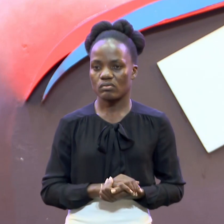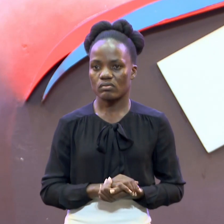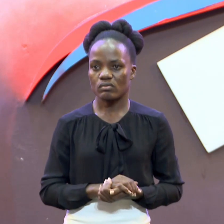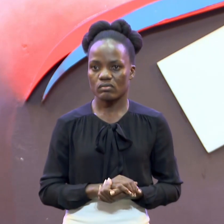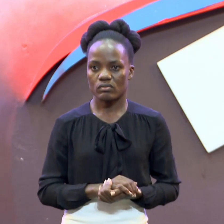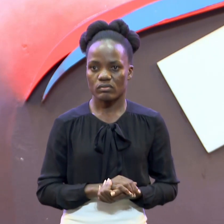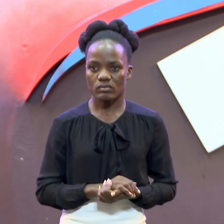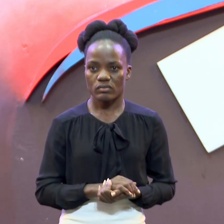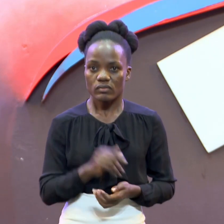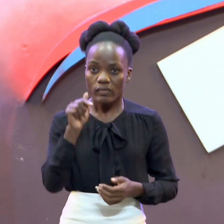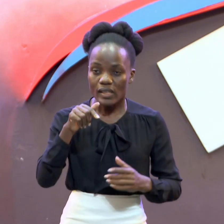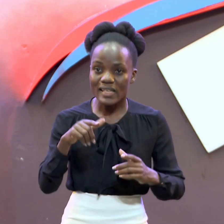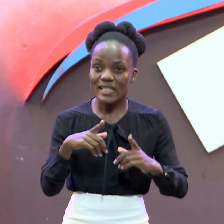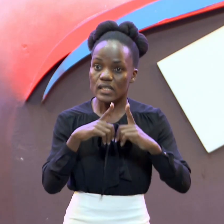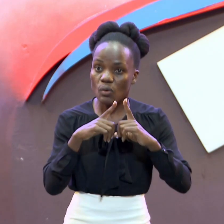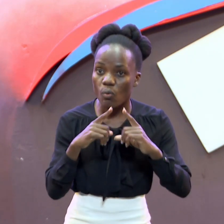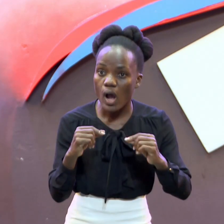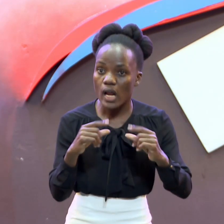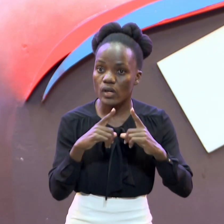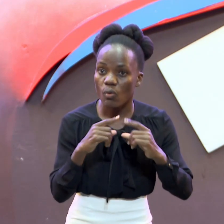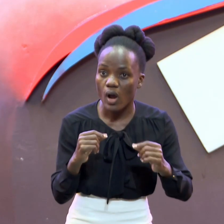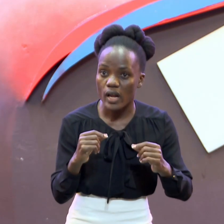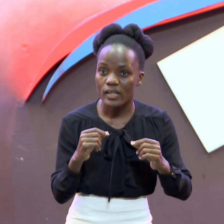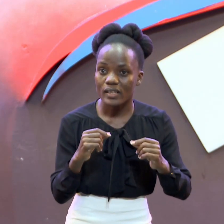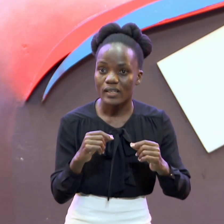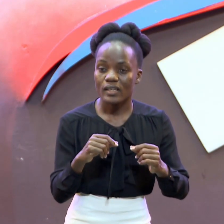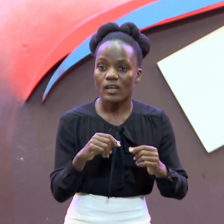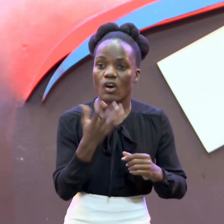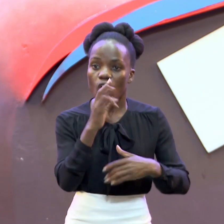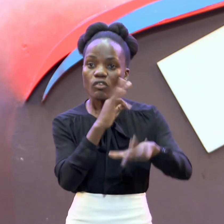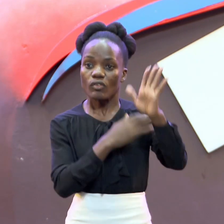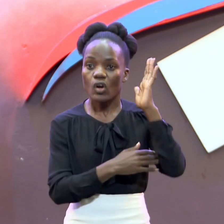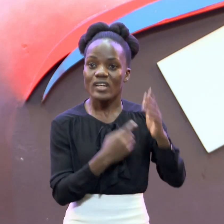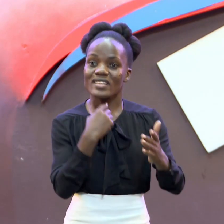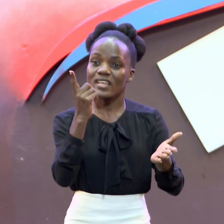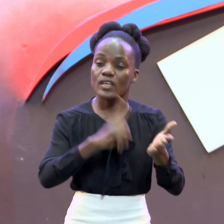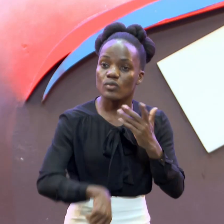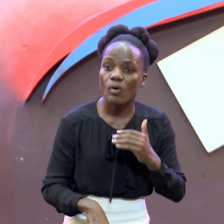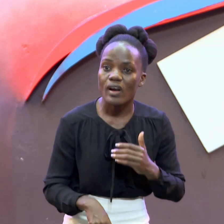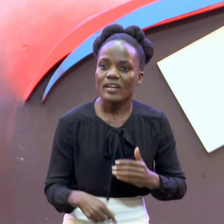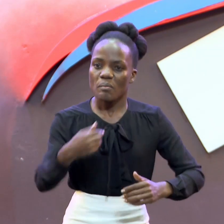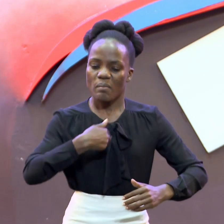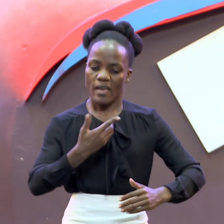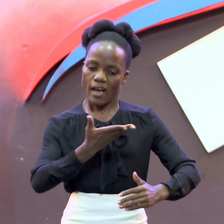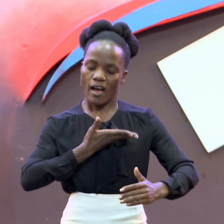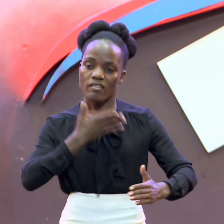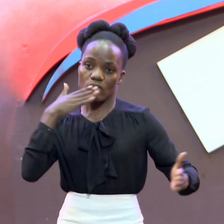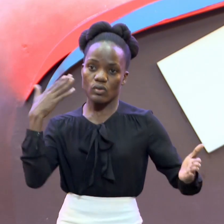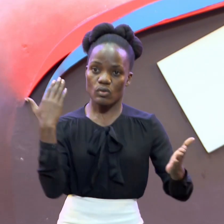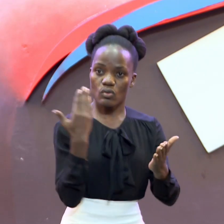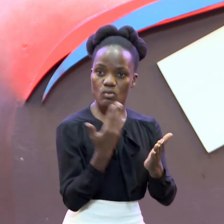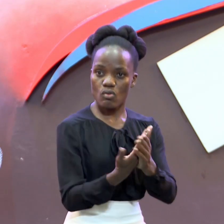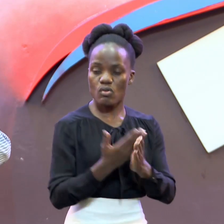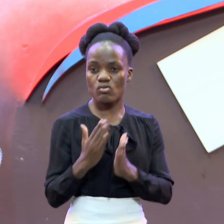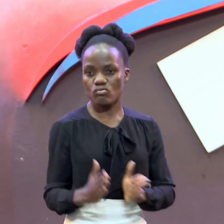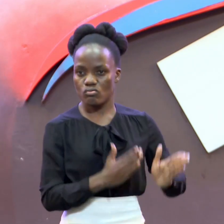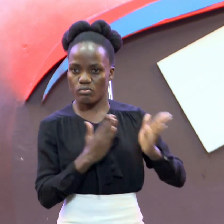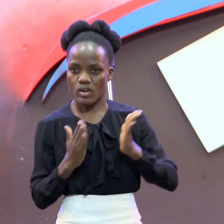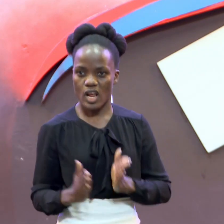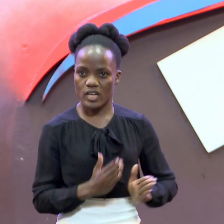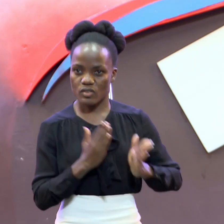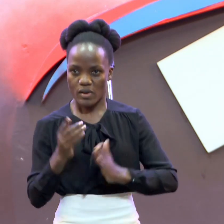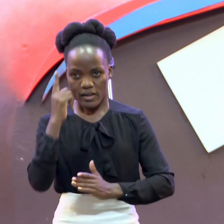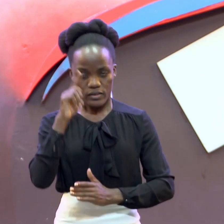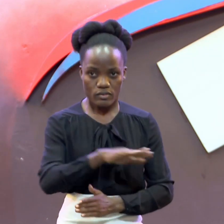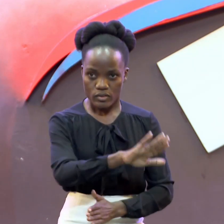That Word That Says I Have Good Plans For You And You Take